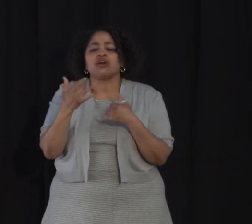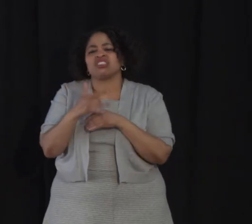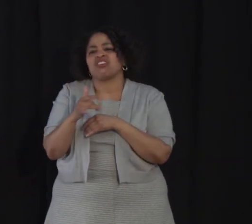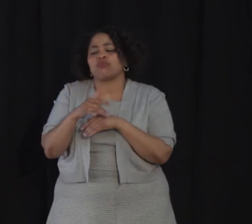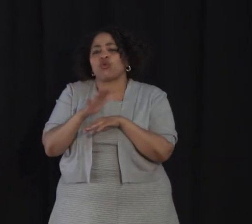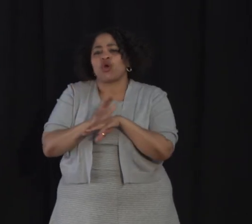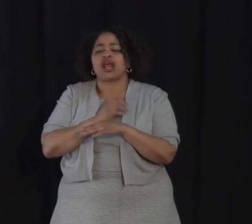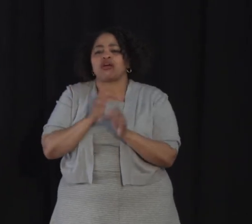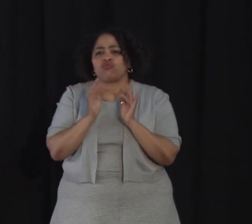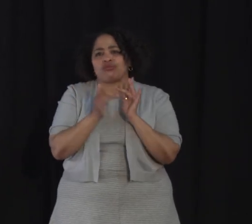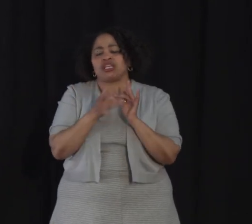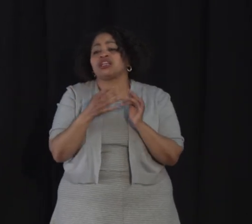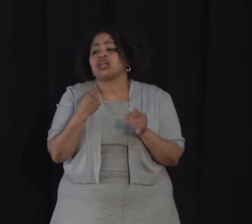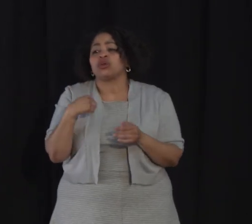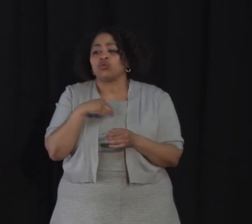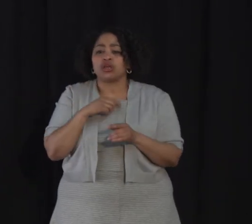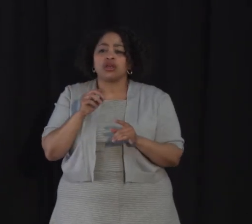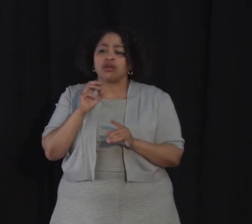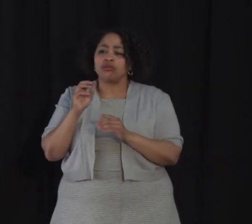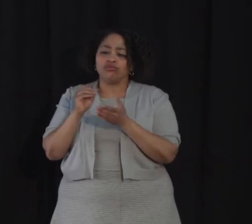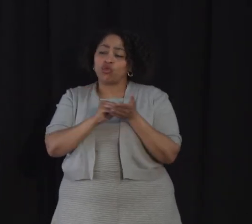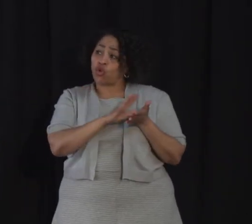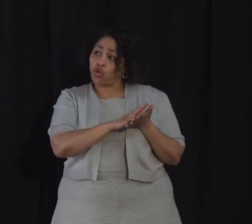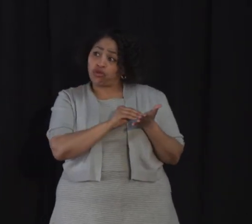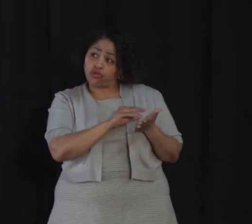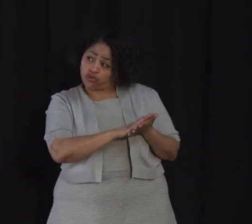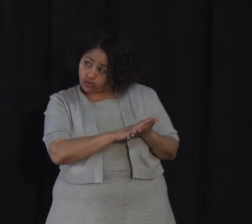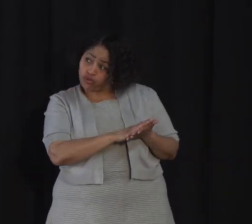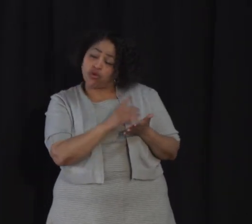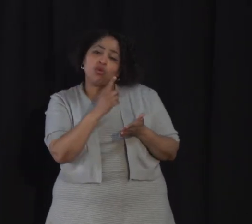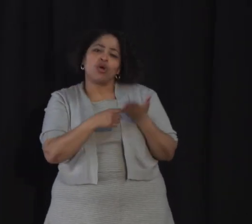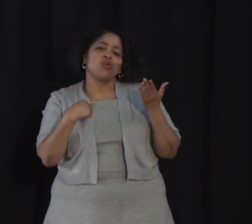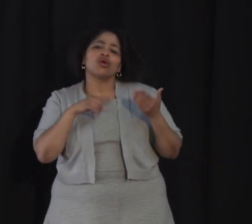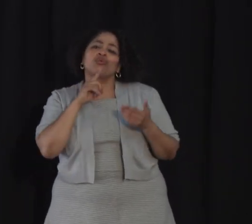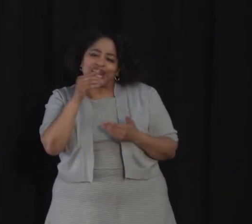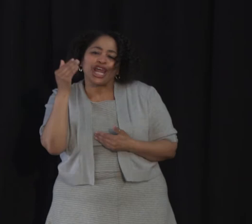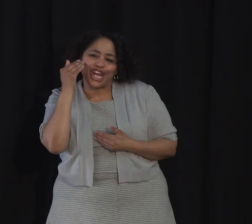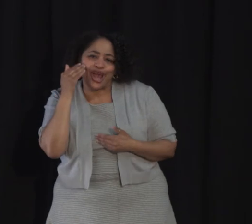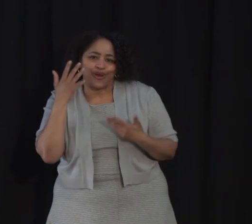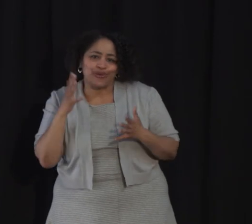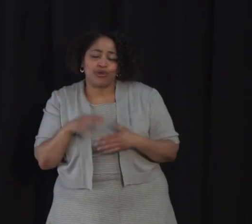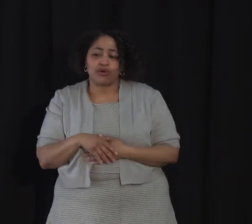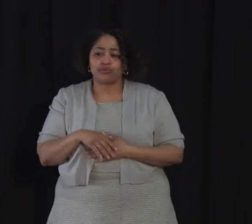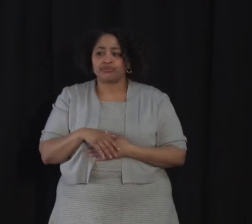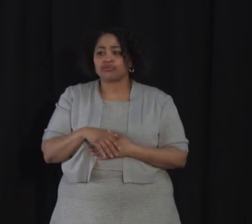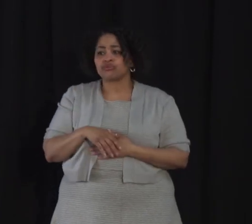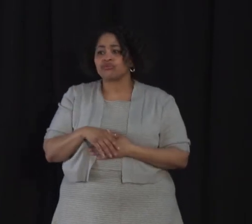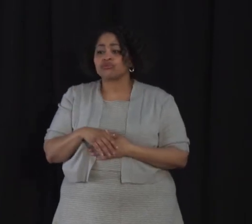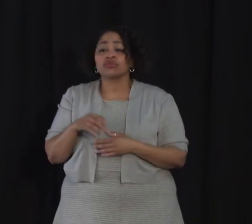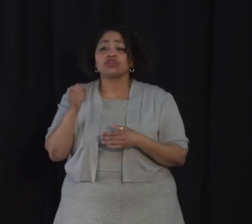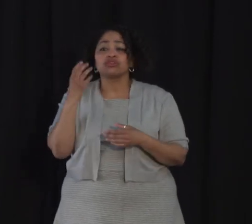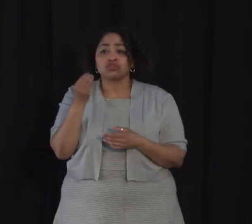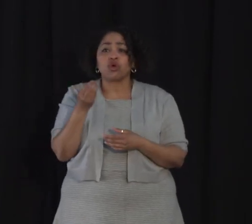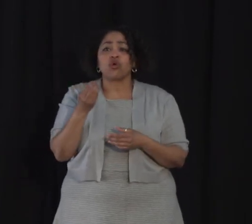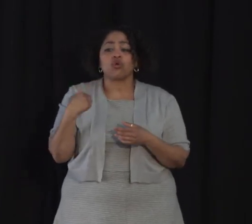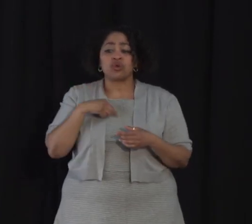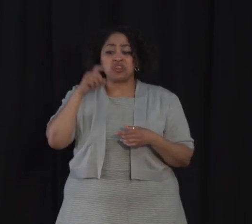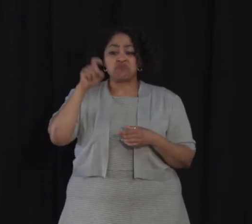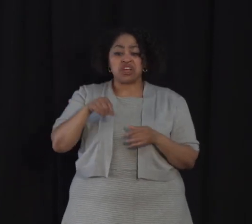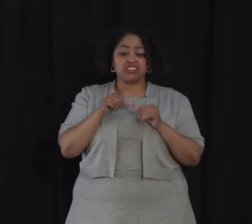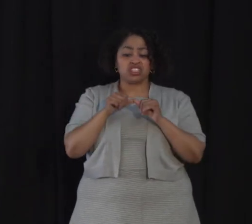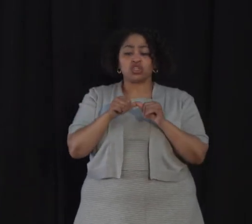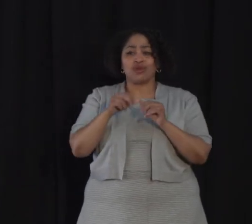on our site, and we are reporting based upon what we know. So to slow the spread, we must continue